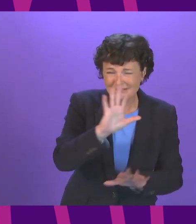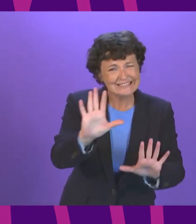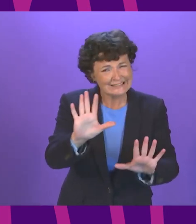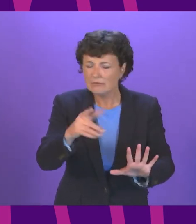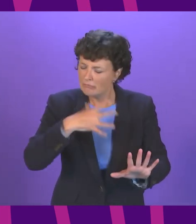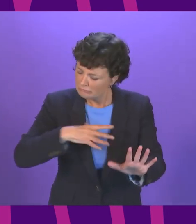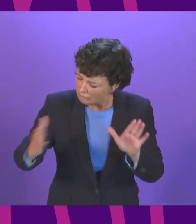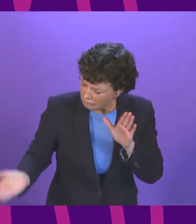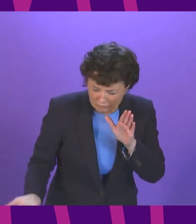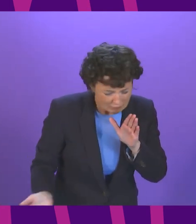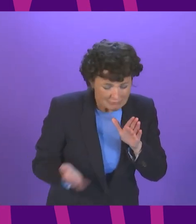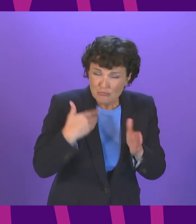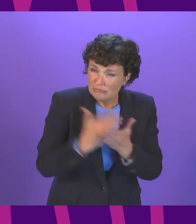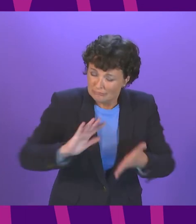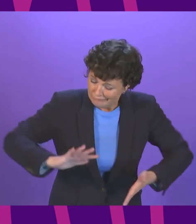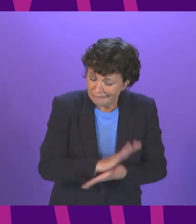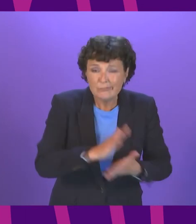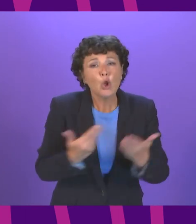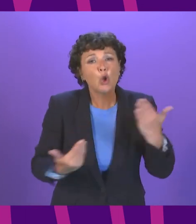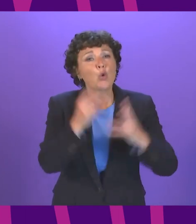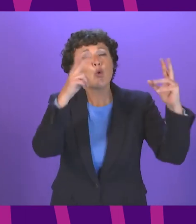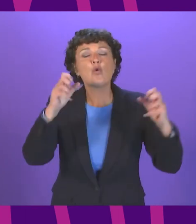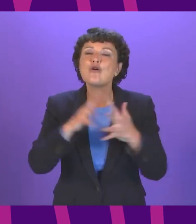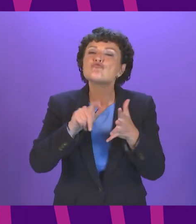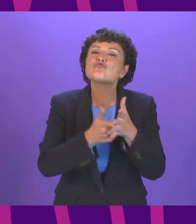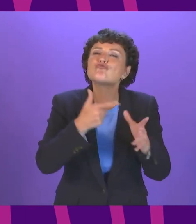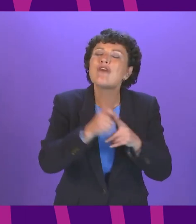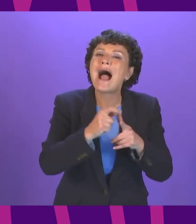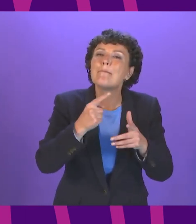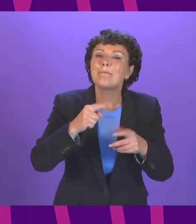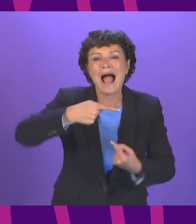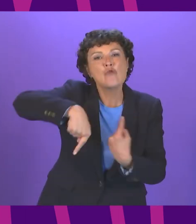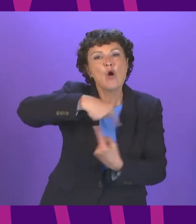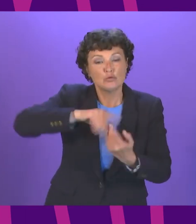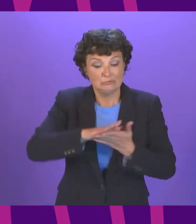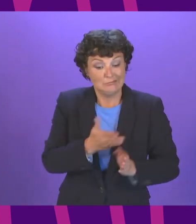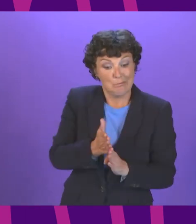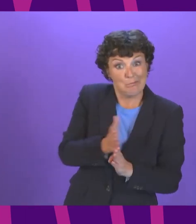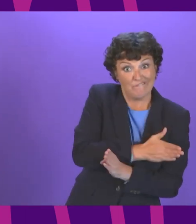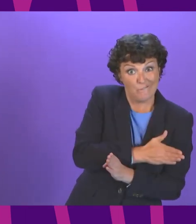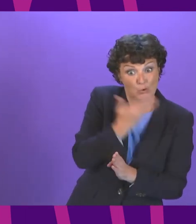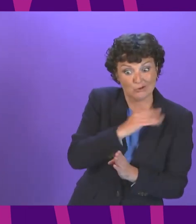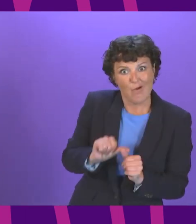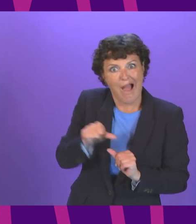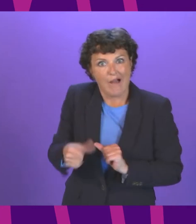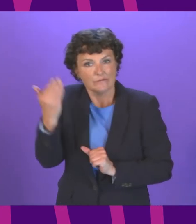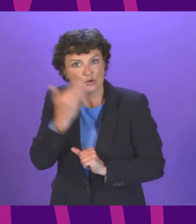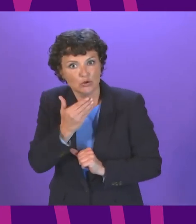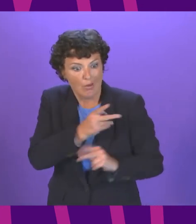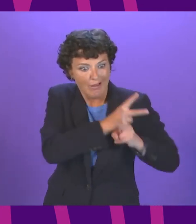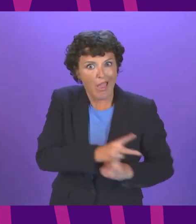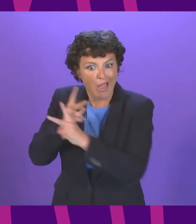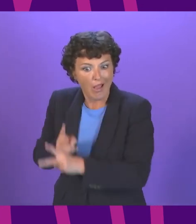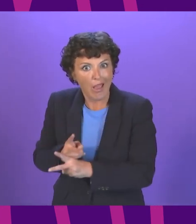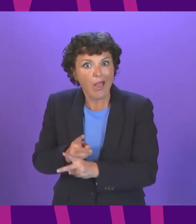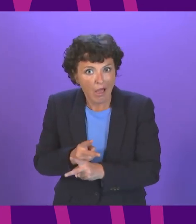introduction of three wraparound care for low-income families nearly 1,800 families in my constituency benefit from the Scottish child